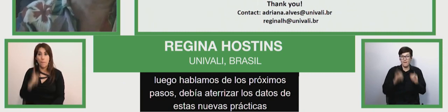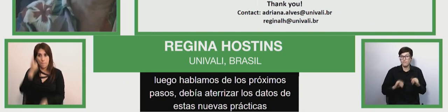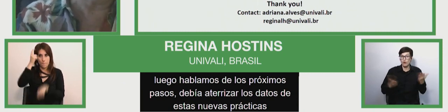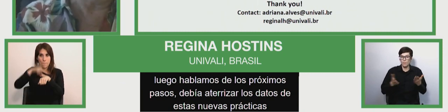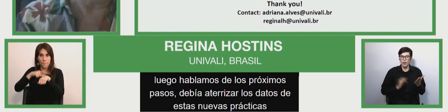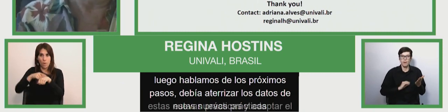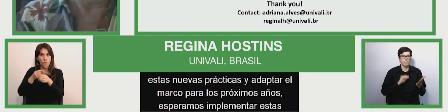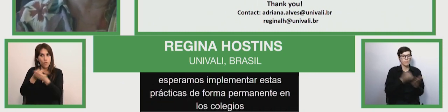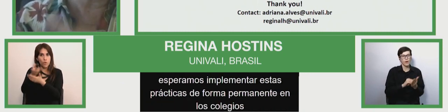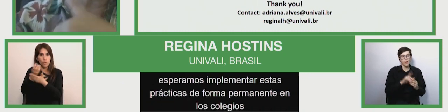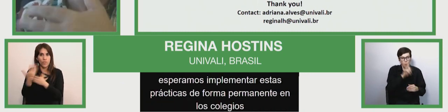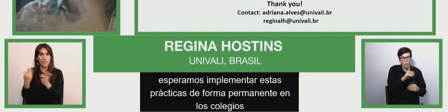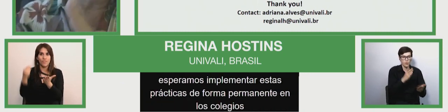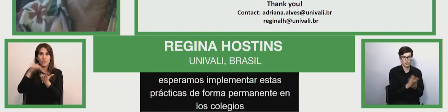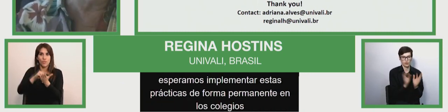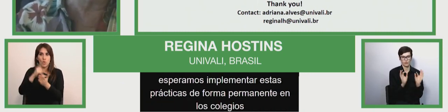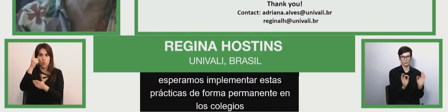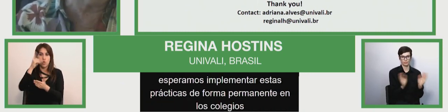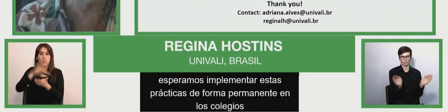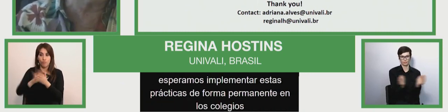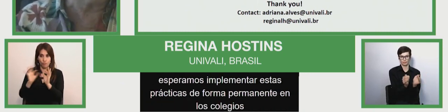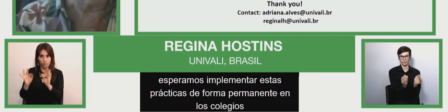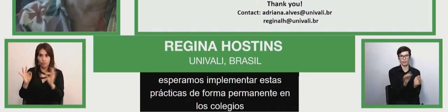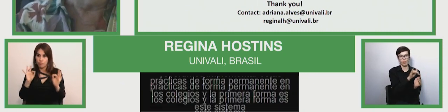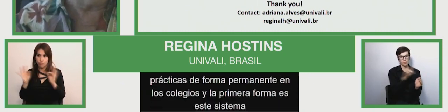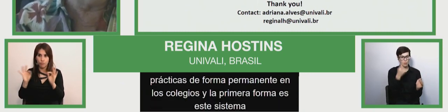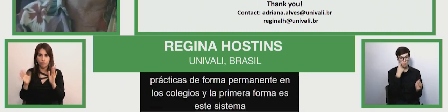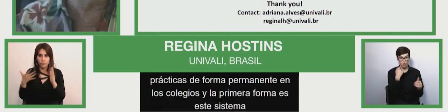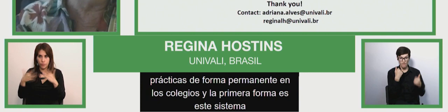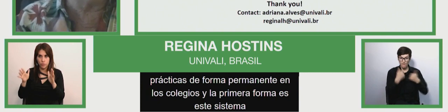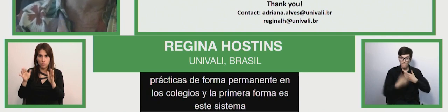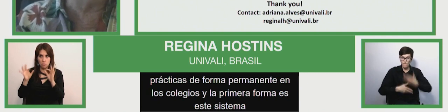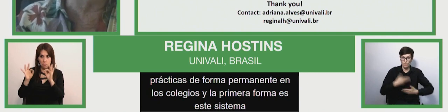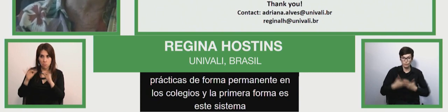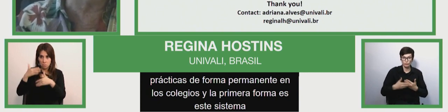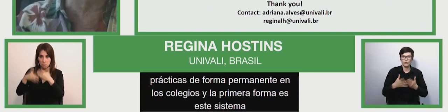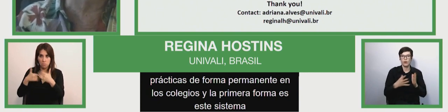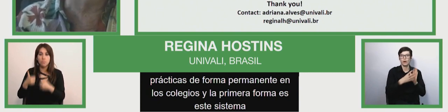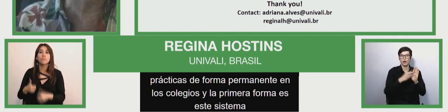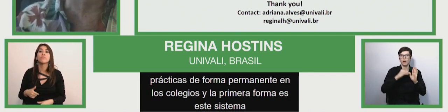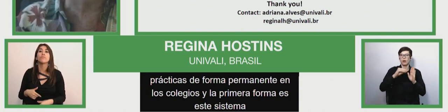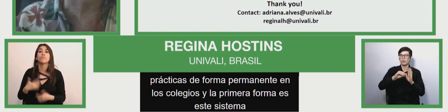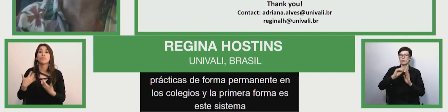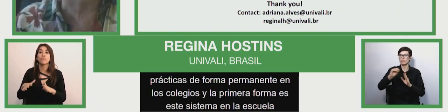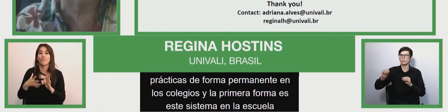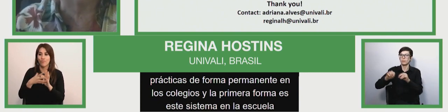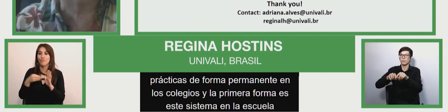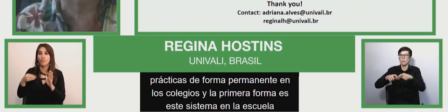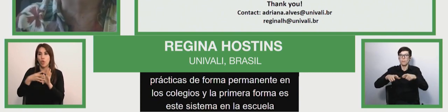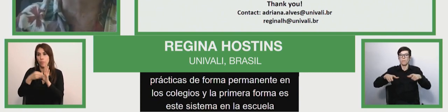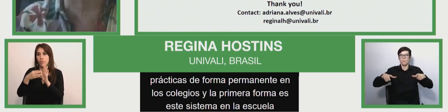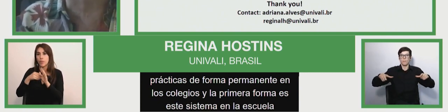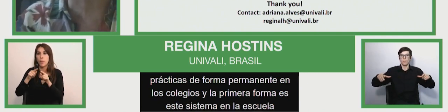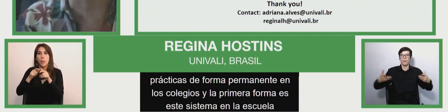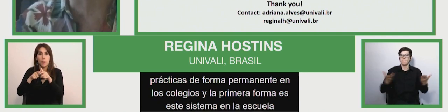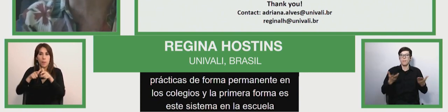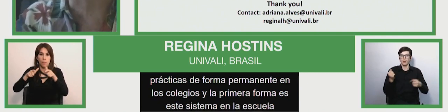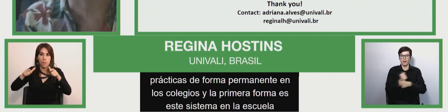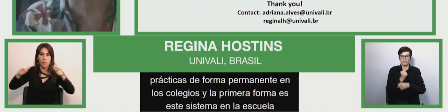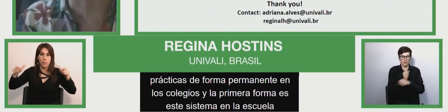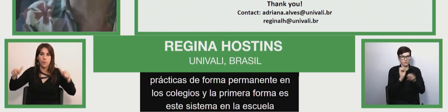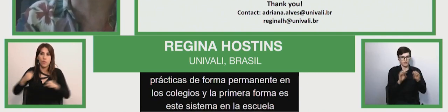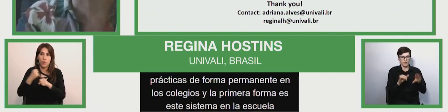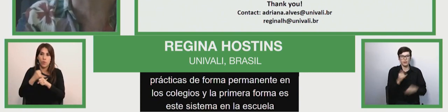permanent way in schools schools and the first way is to implement the practices at univalley basic school